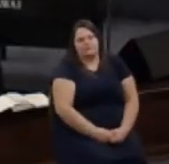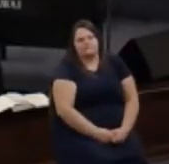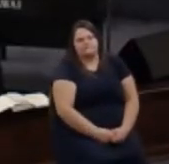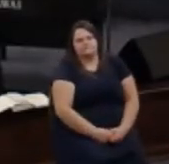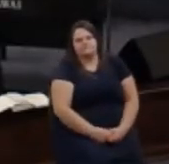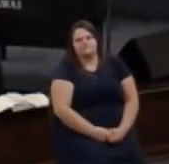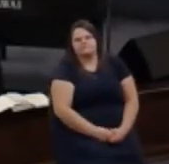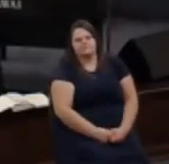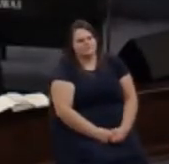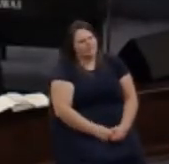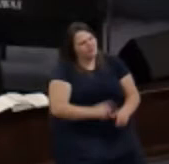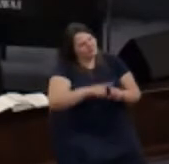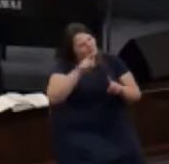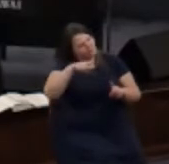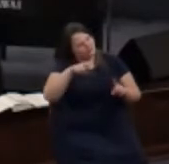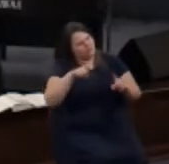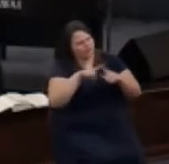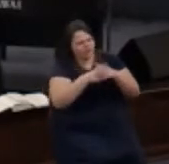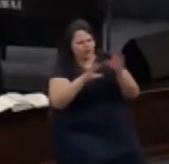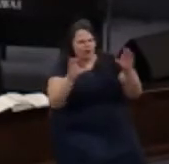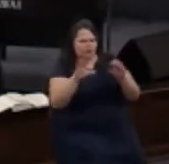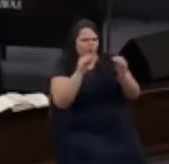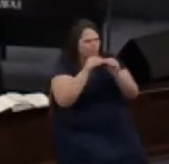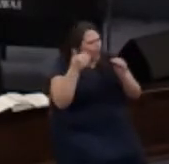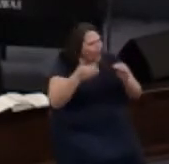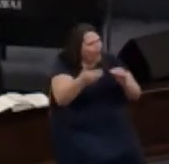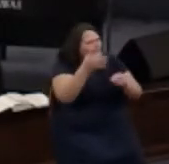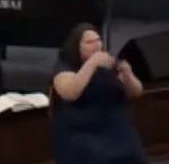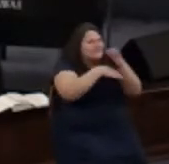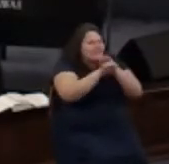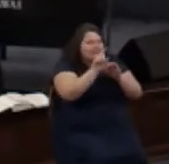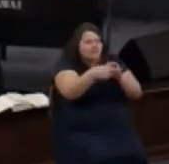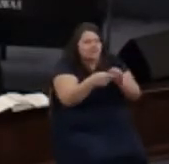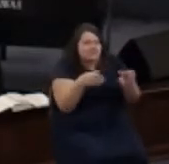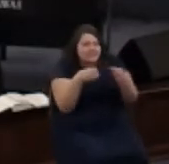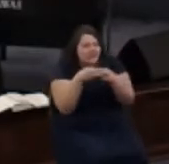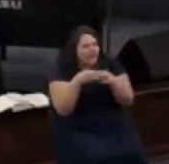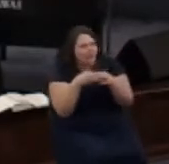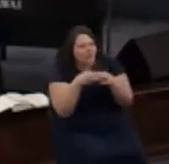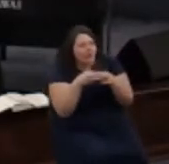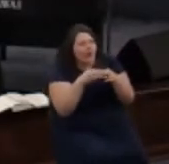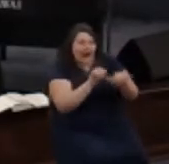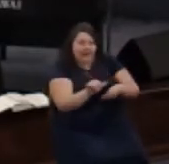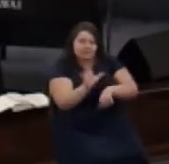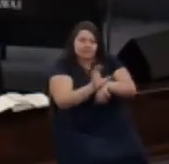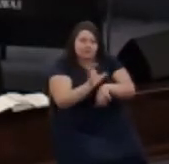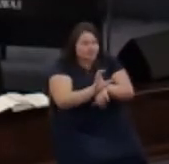let's start doing it more often instead of just when we're together as a church